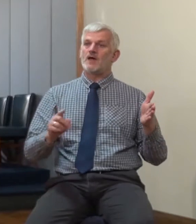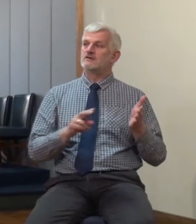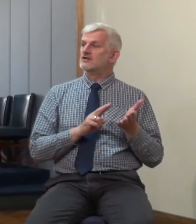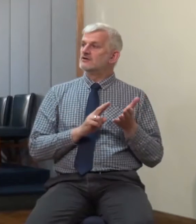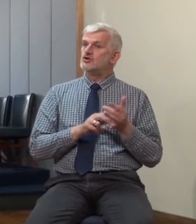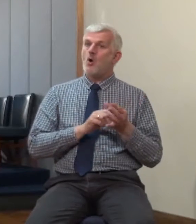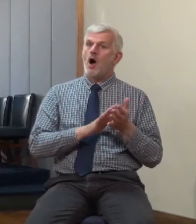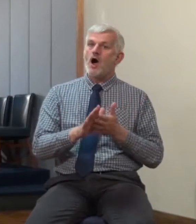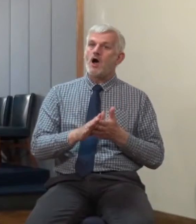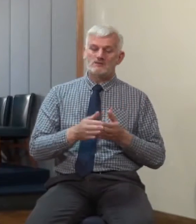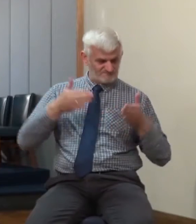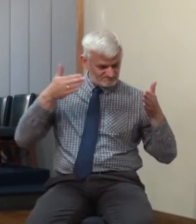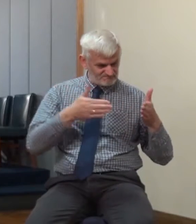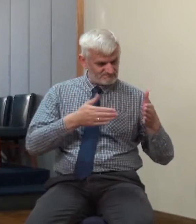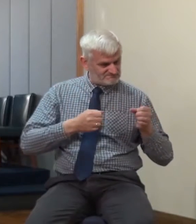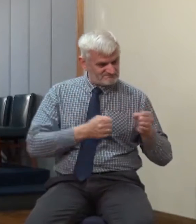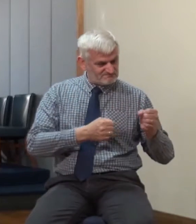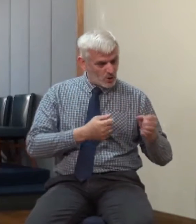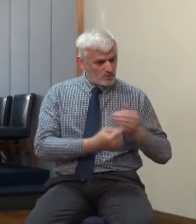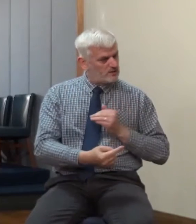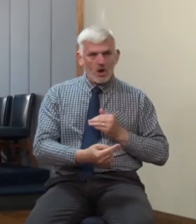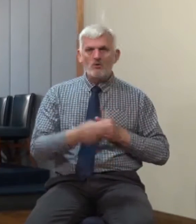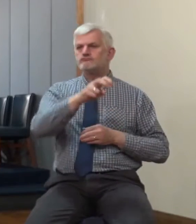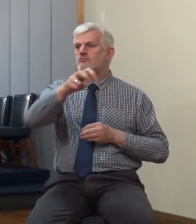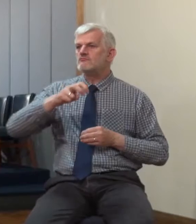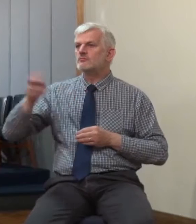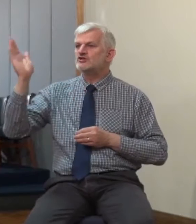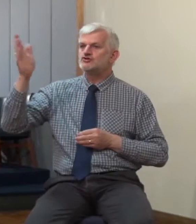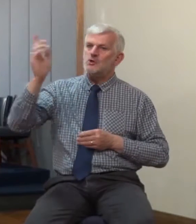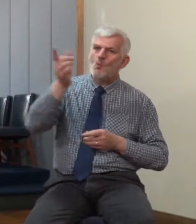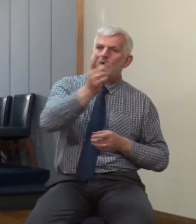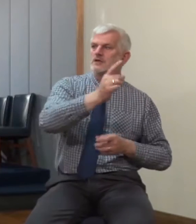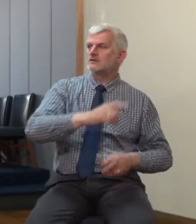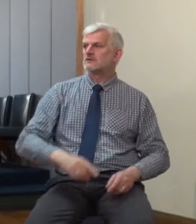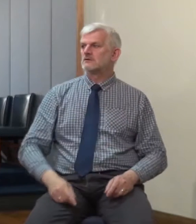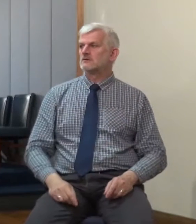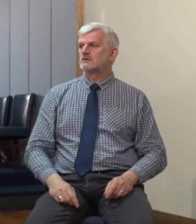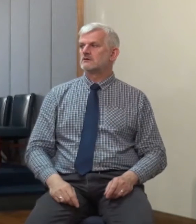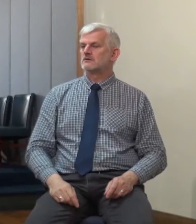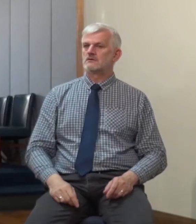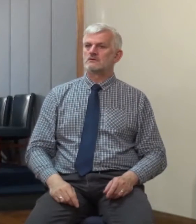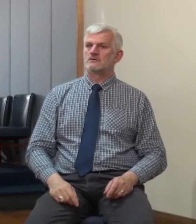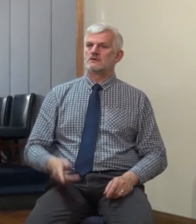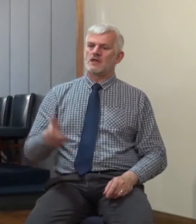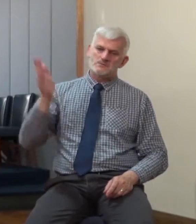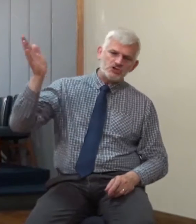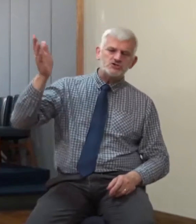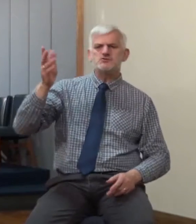of warning going on. And then there was the great visual aid being unfolded before their